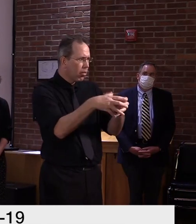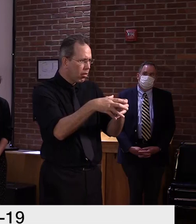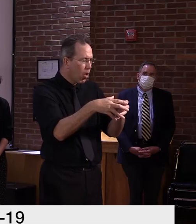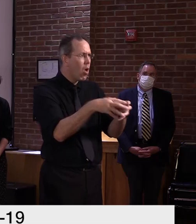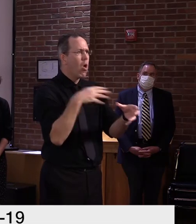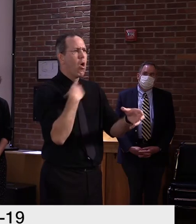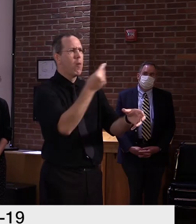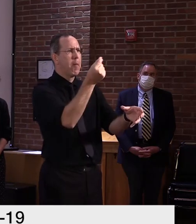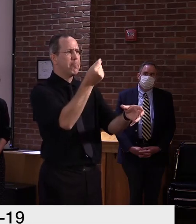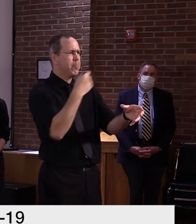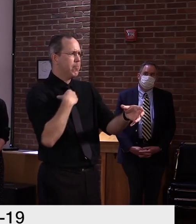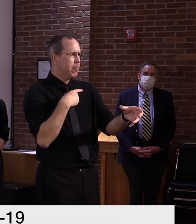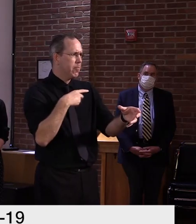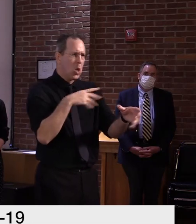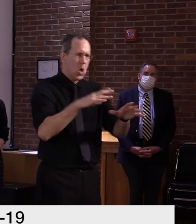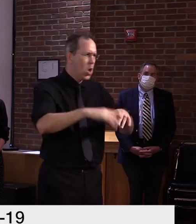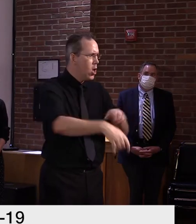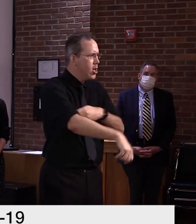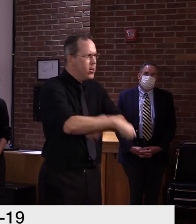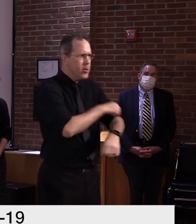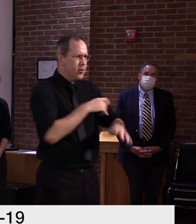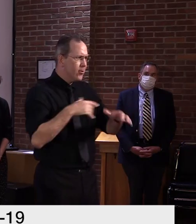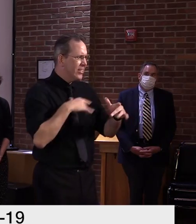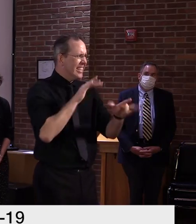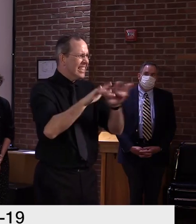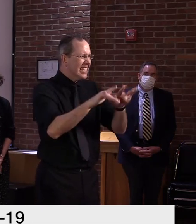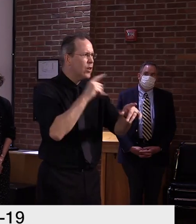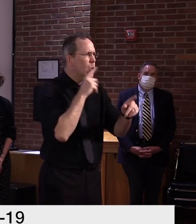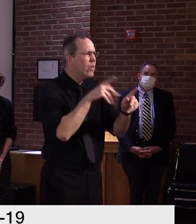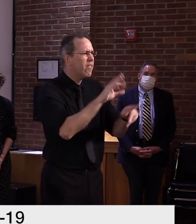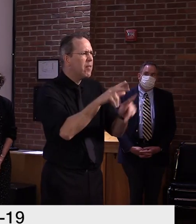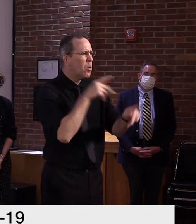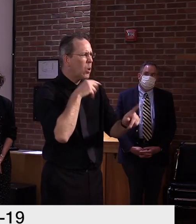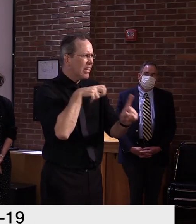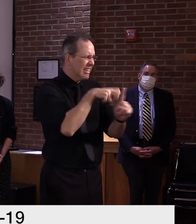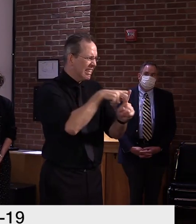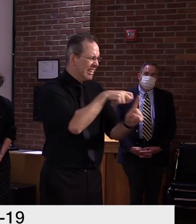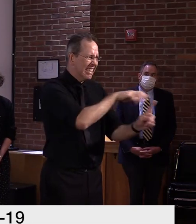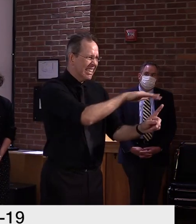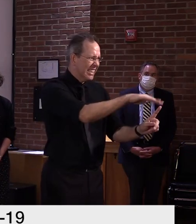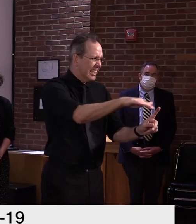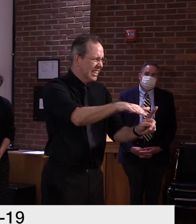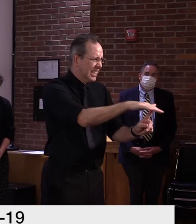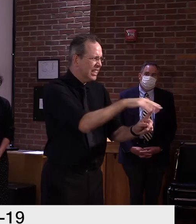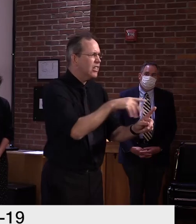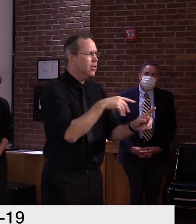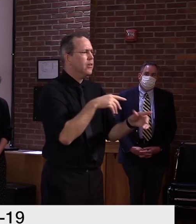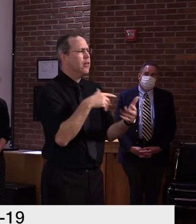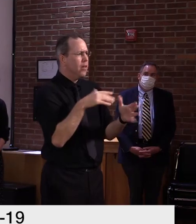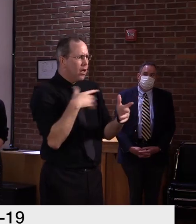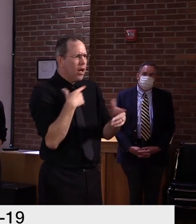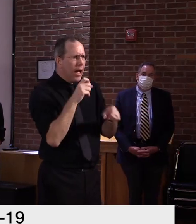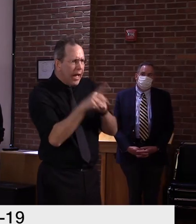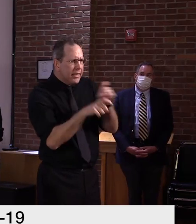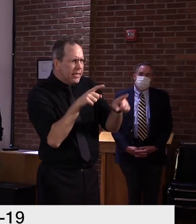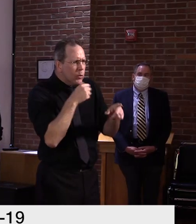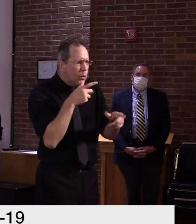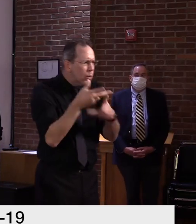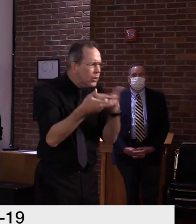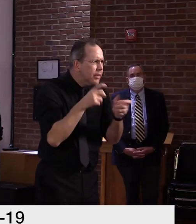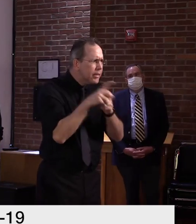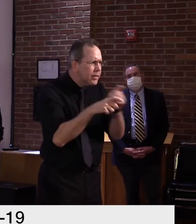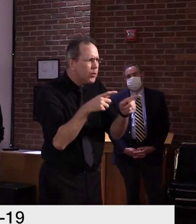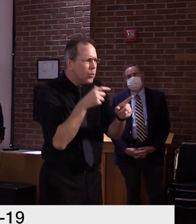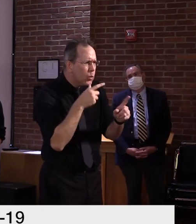gear and connect with the individuals whose test was positive and begin that interview process and any